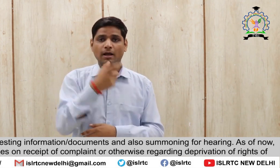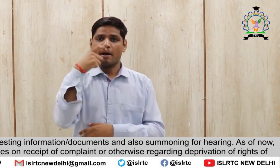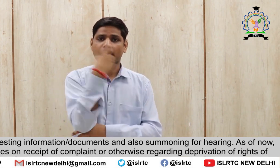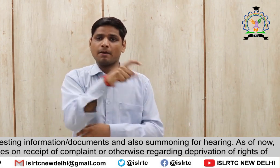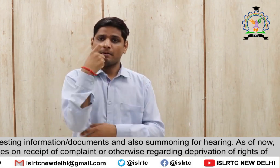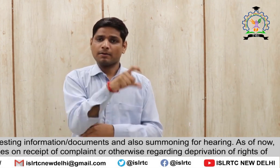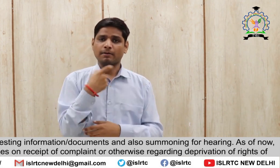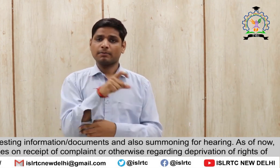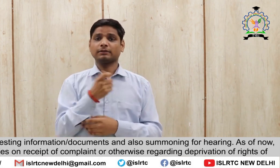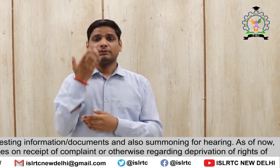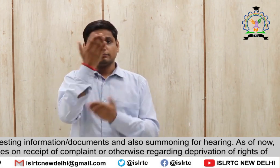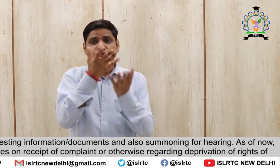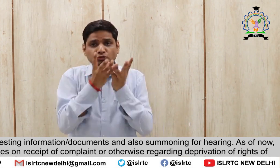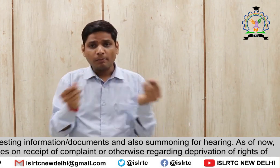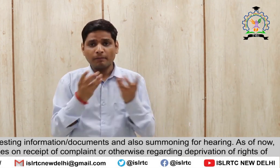And also summoning for hearing